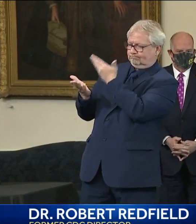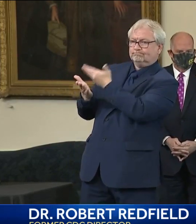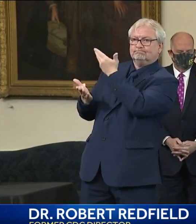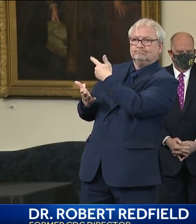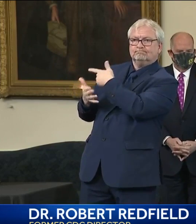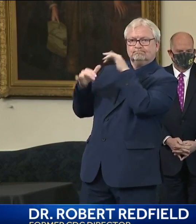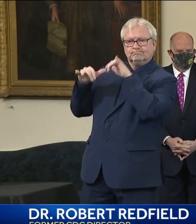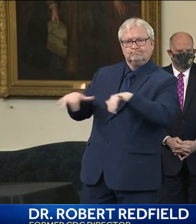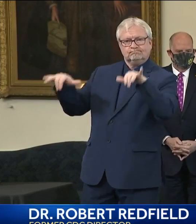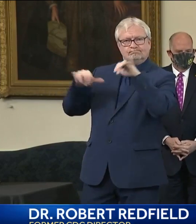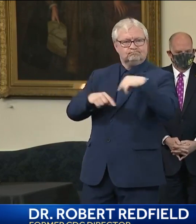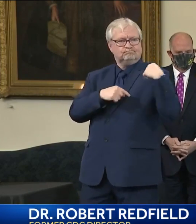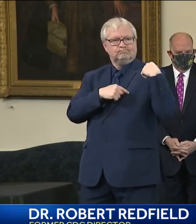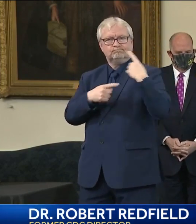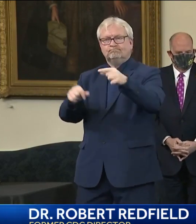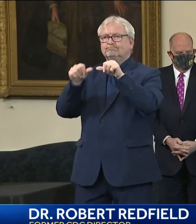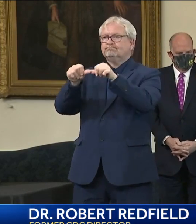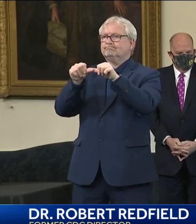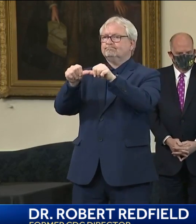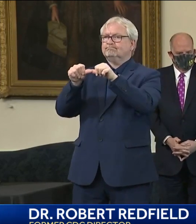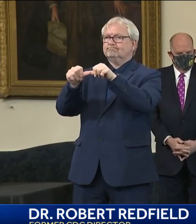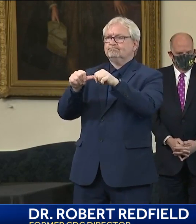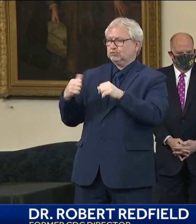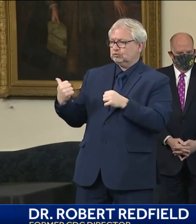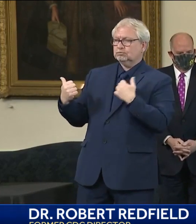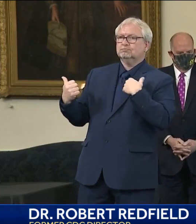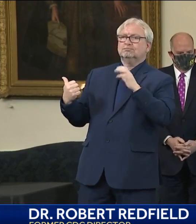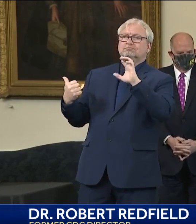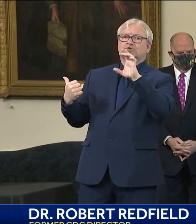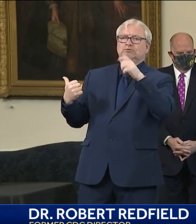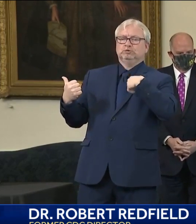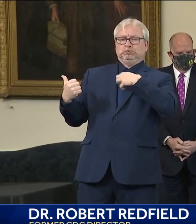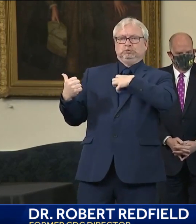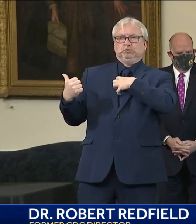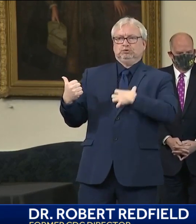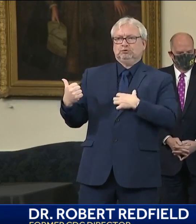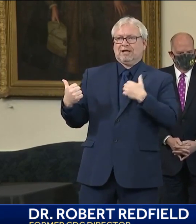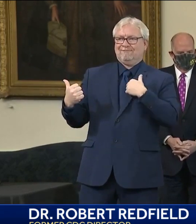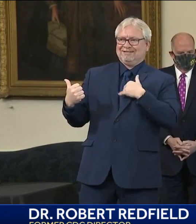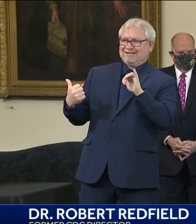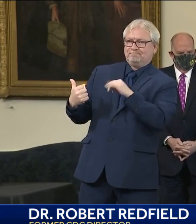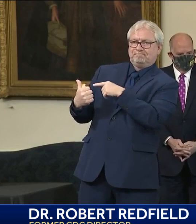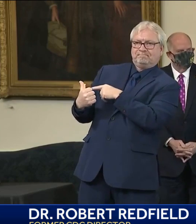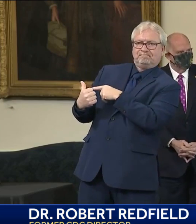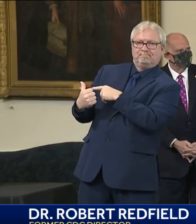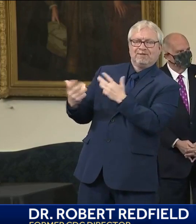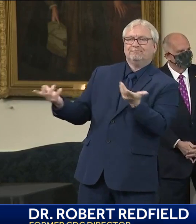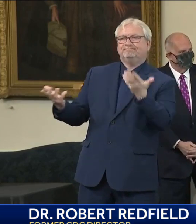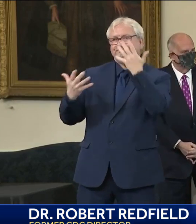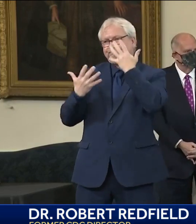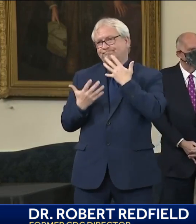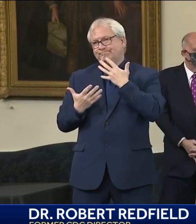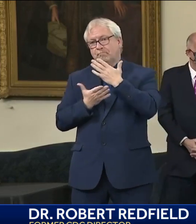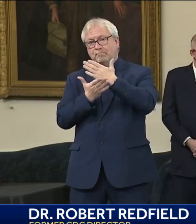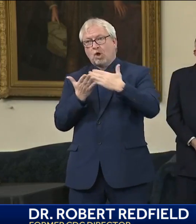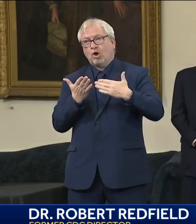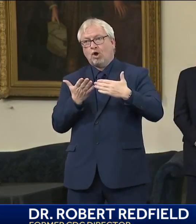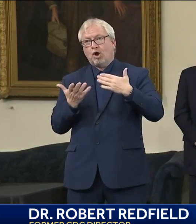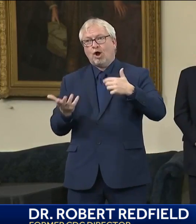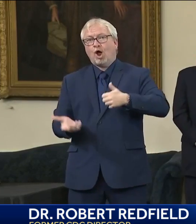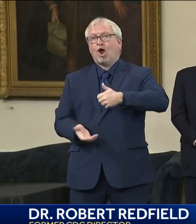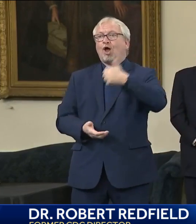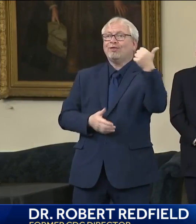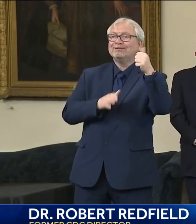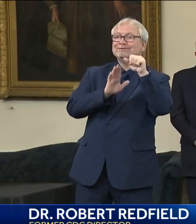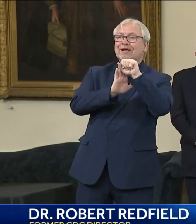And across the country, unfortunately, there were a number of civic leaders that didn't echo the public health message. But I stand